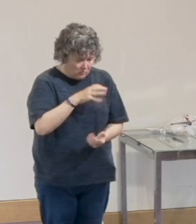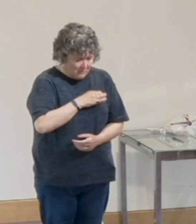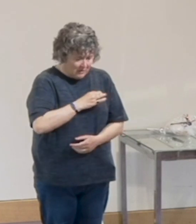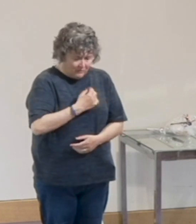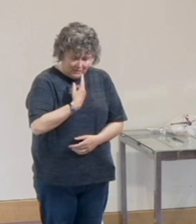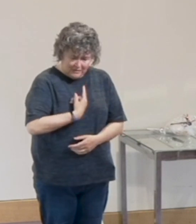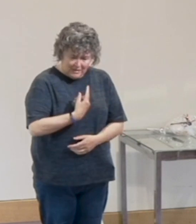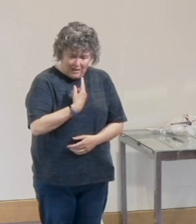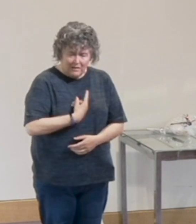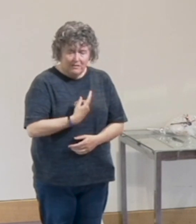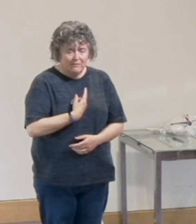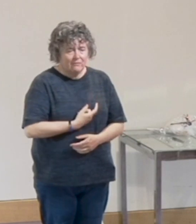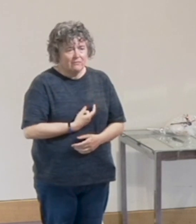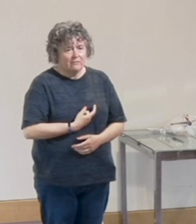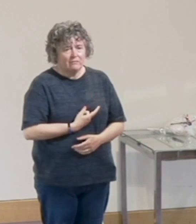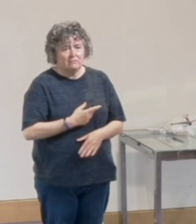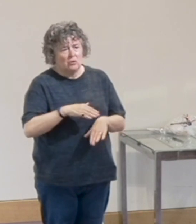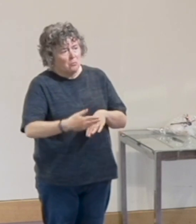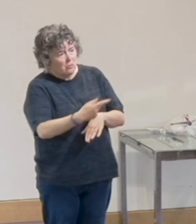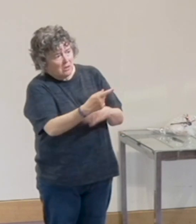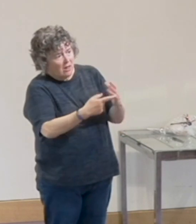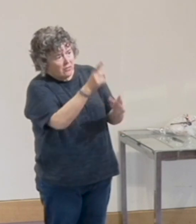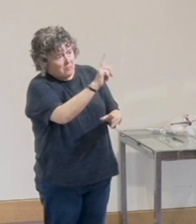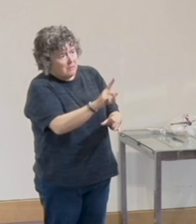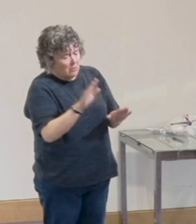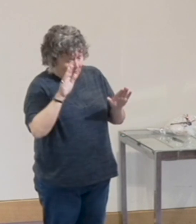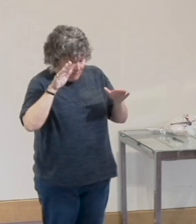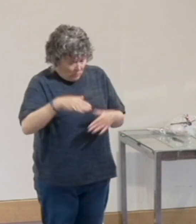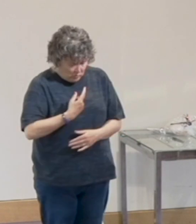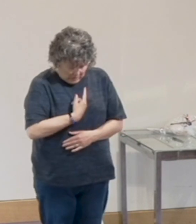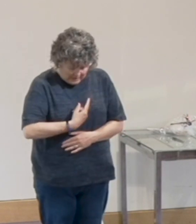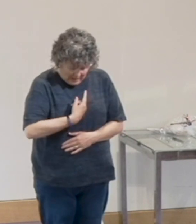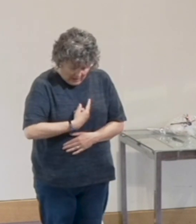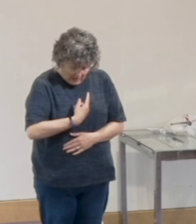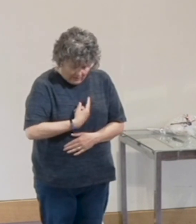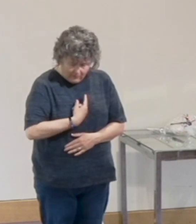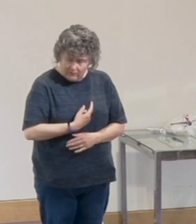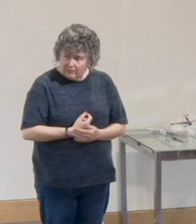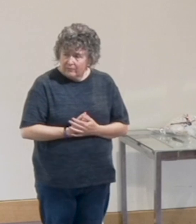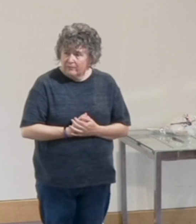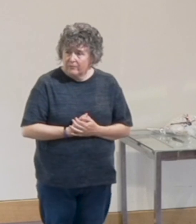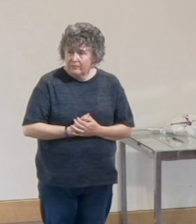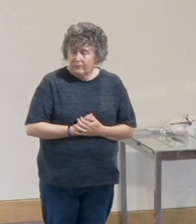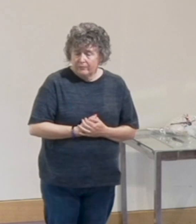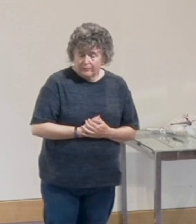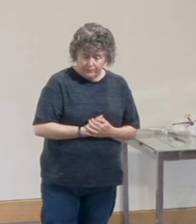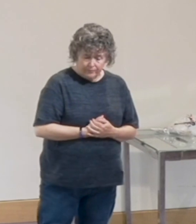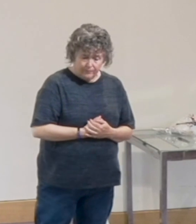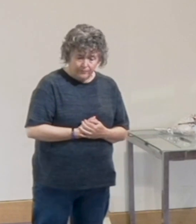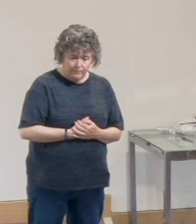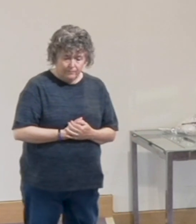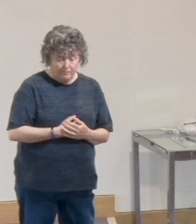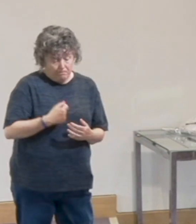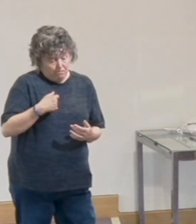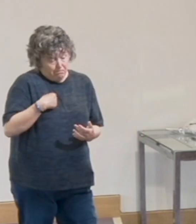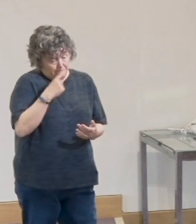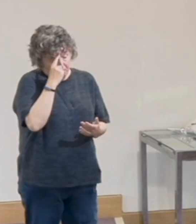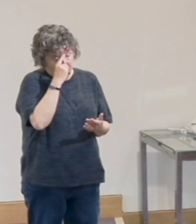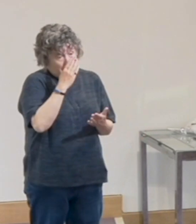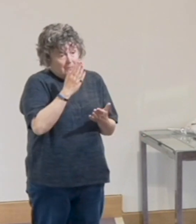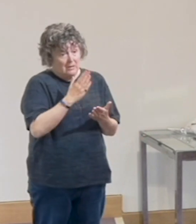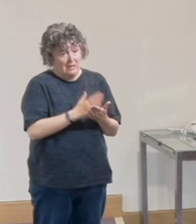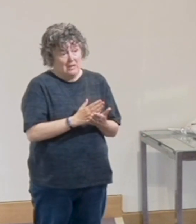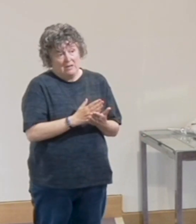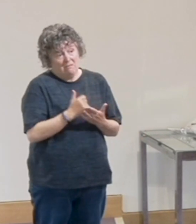They're not particularly bothered about others, but focused on self. And the truth is, as far as I can see, they